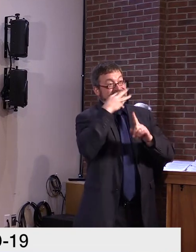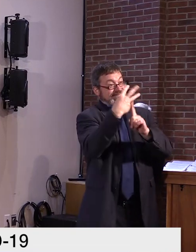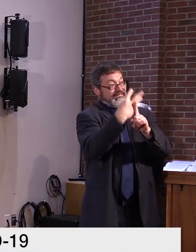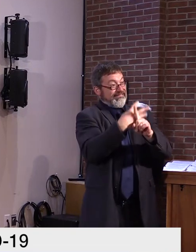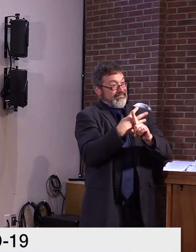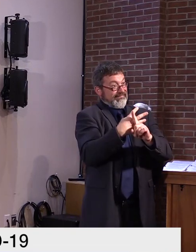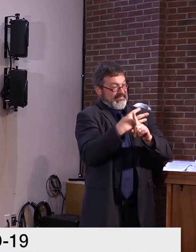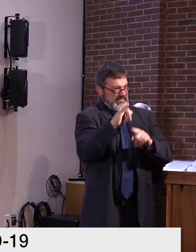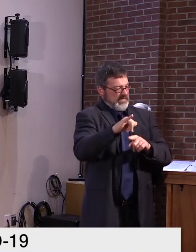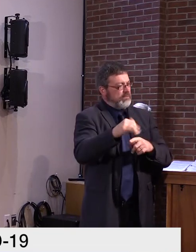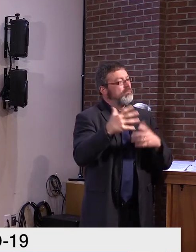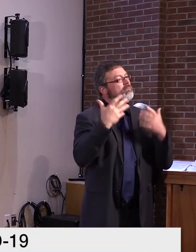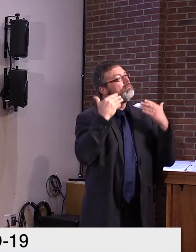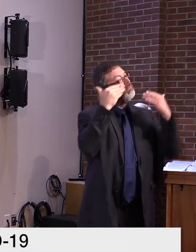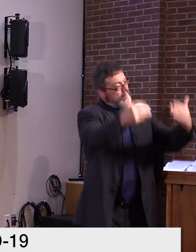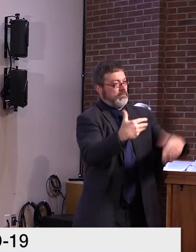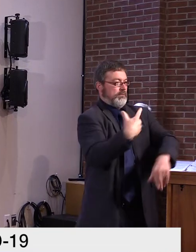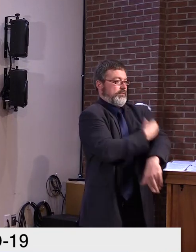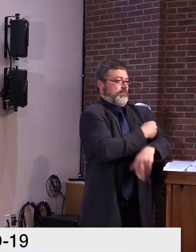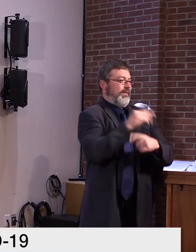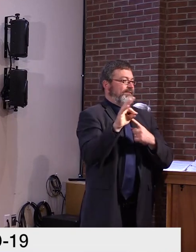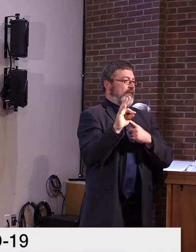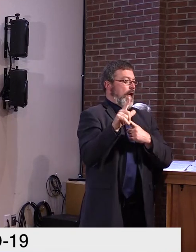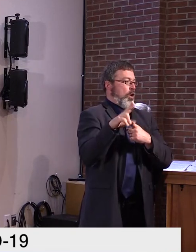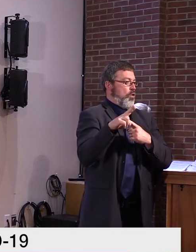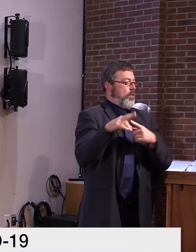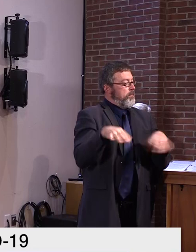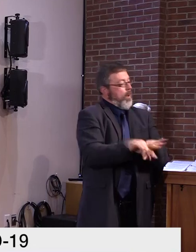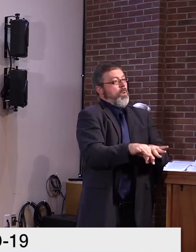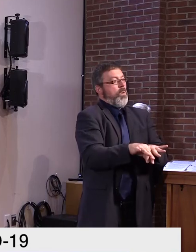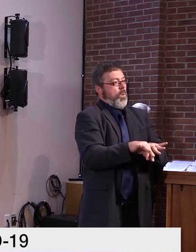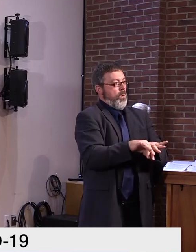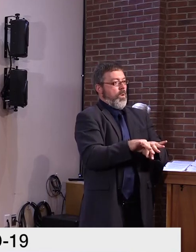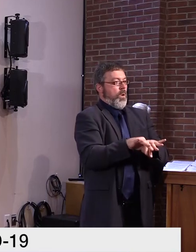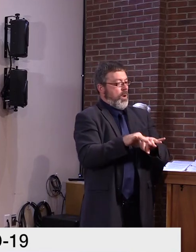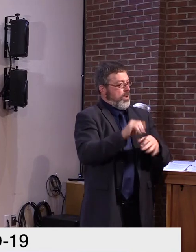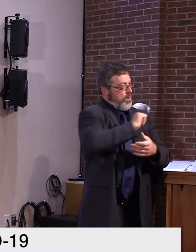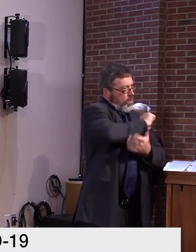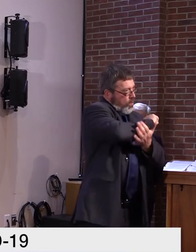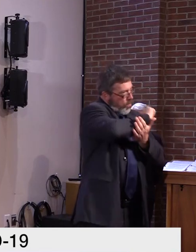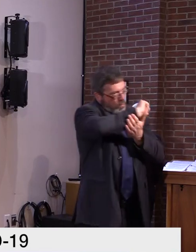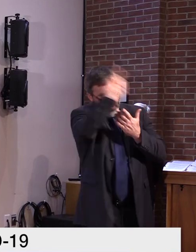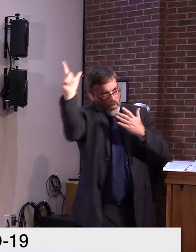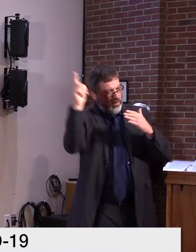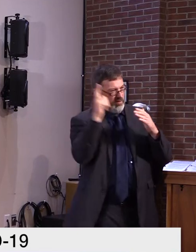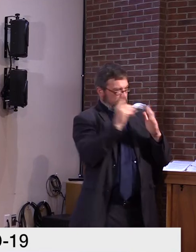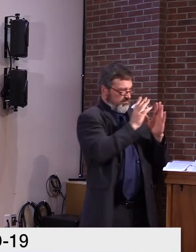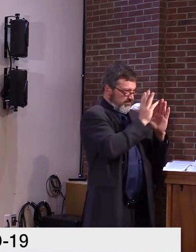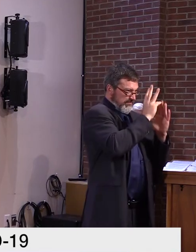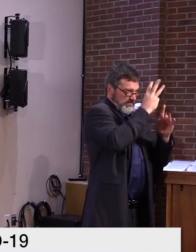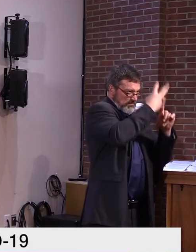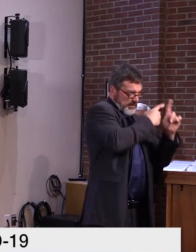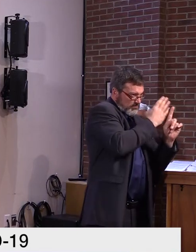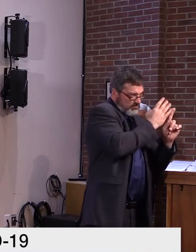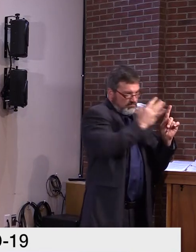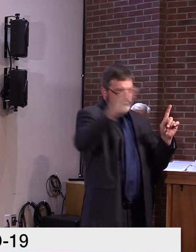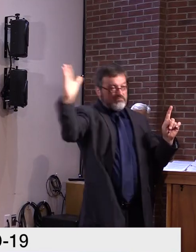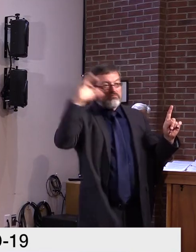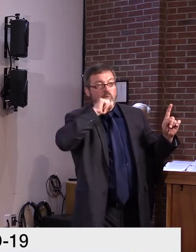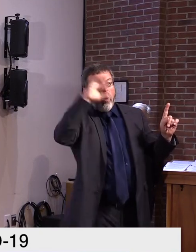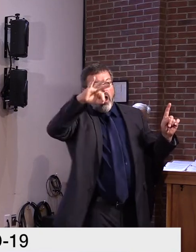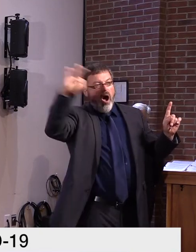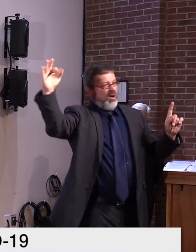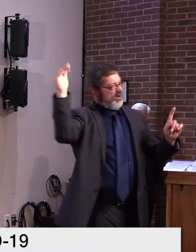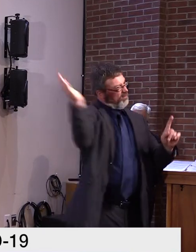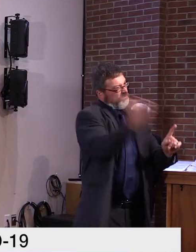soon in other locales that we're working with the health care system on. Getting the flu and COVID-19